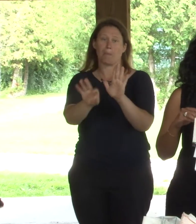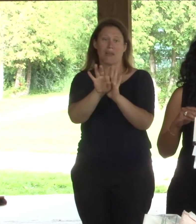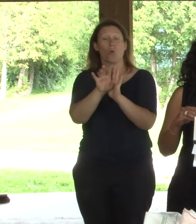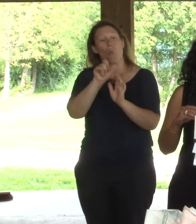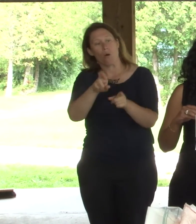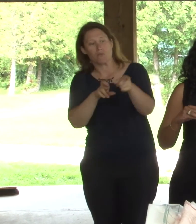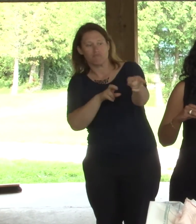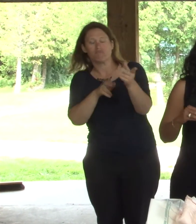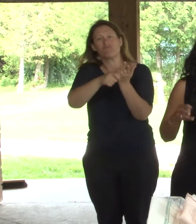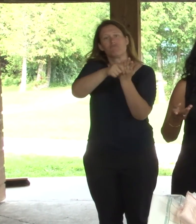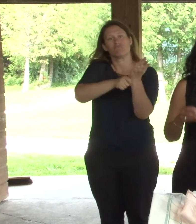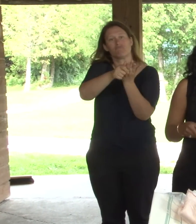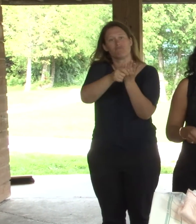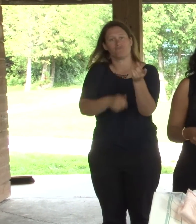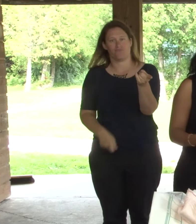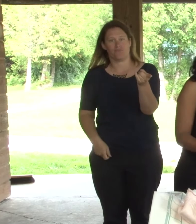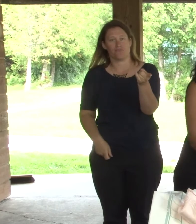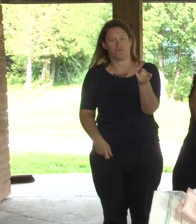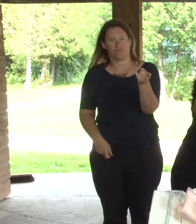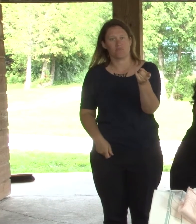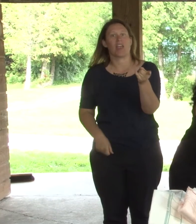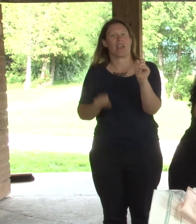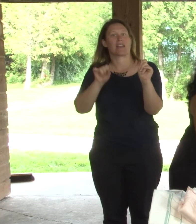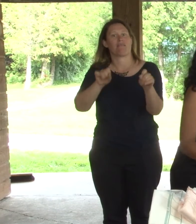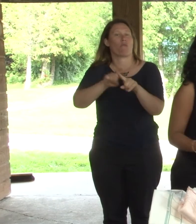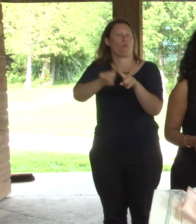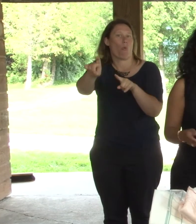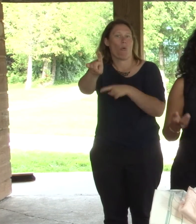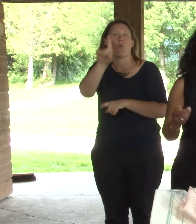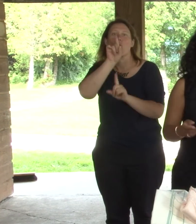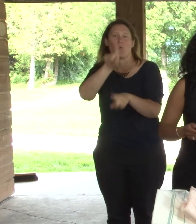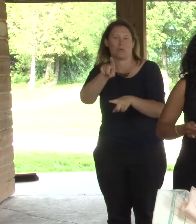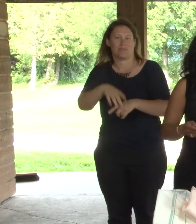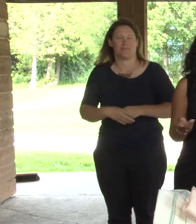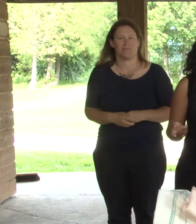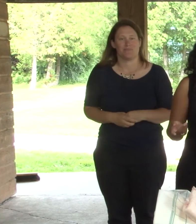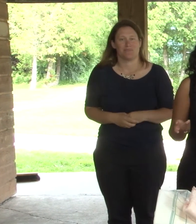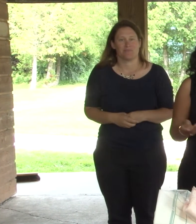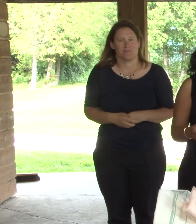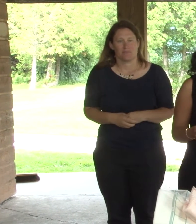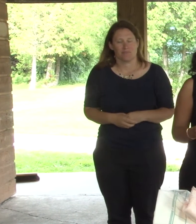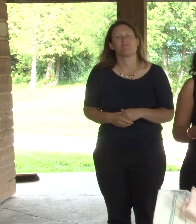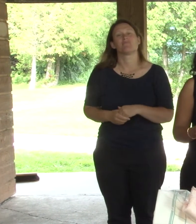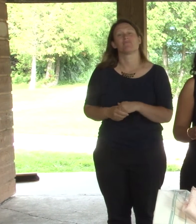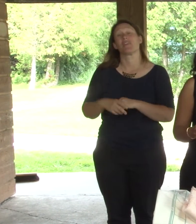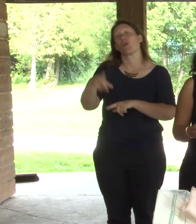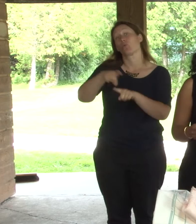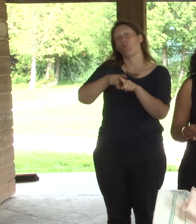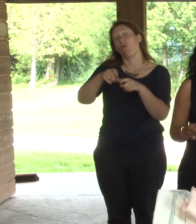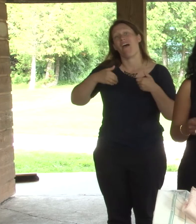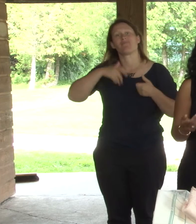products through our mail, through our catalogs and they can give us a call or, and talk to our customer service team